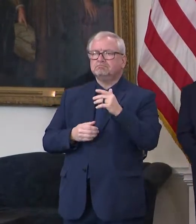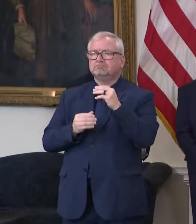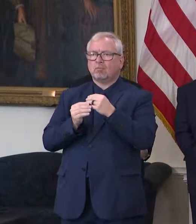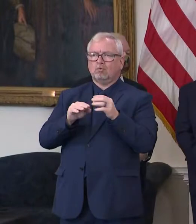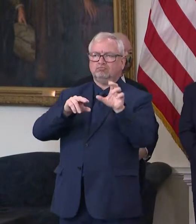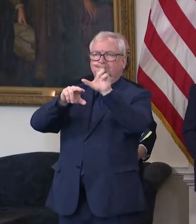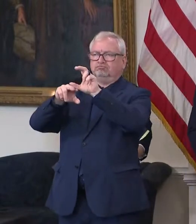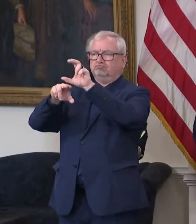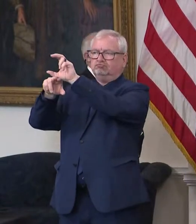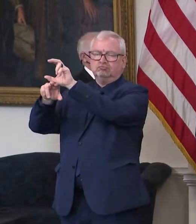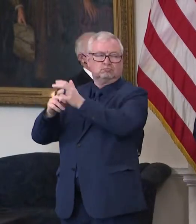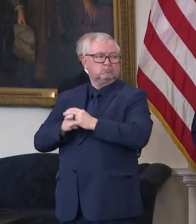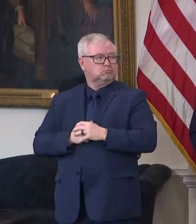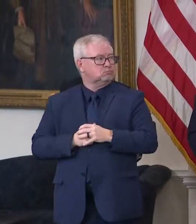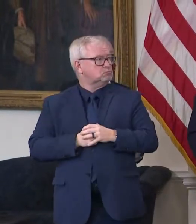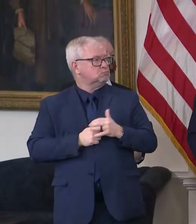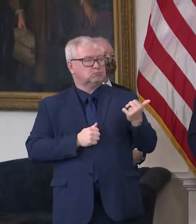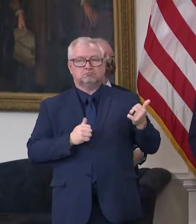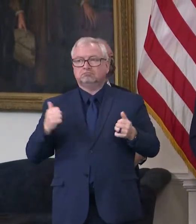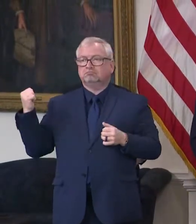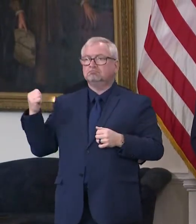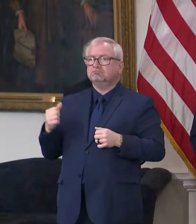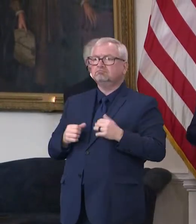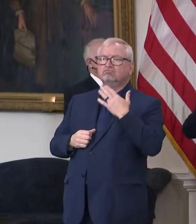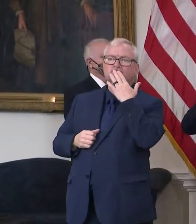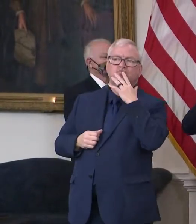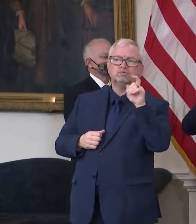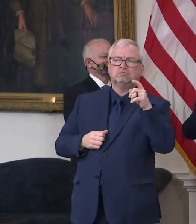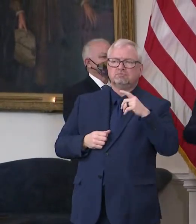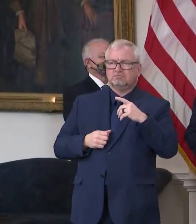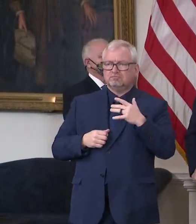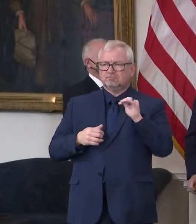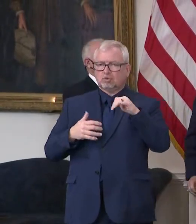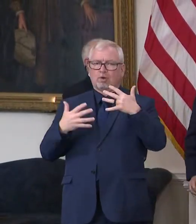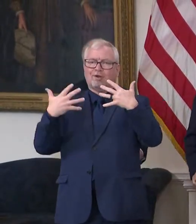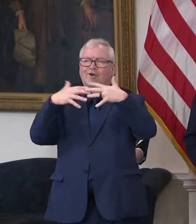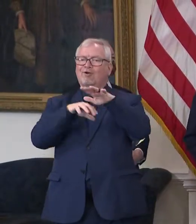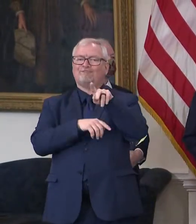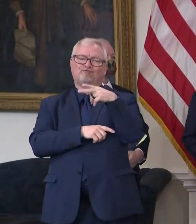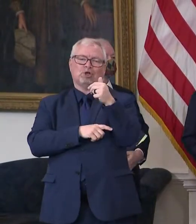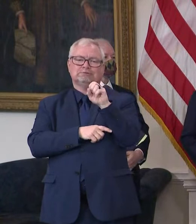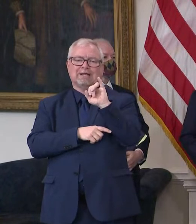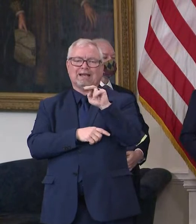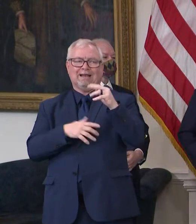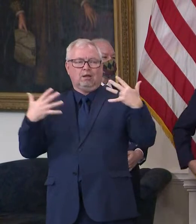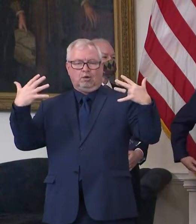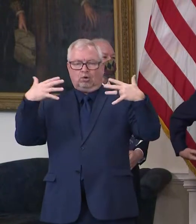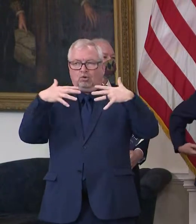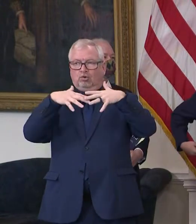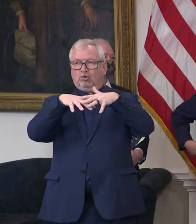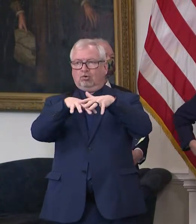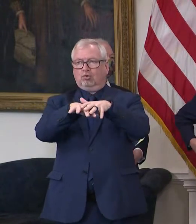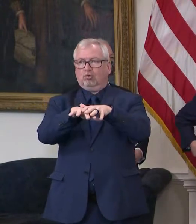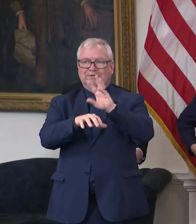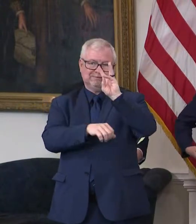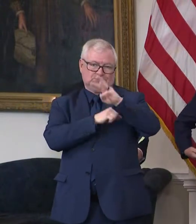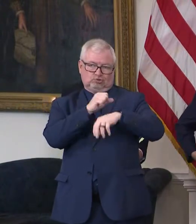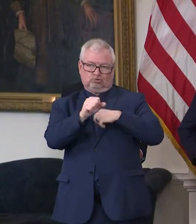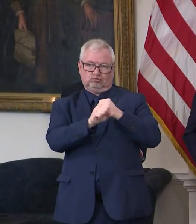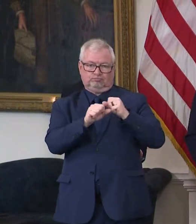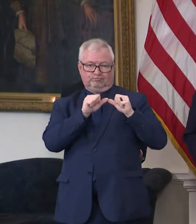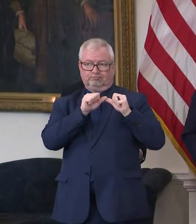Thank you, Governor. So the phase in, as the governor said, is not even. It is over six years. The first year the phase in